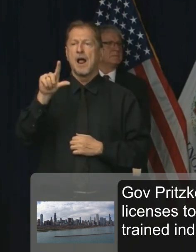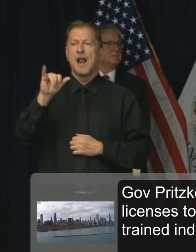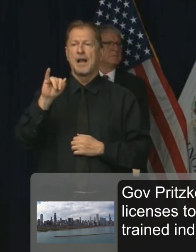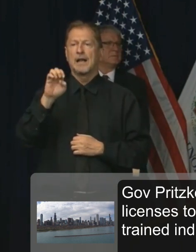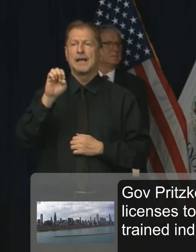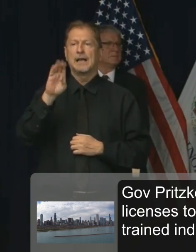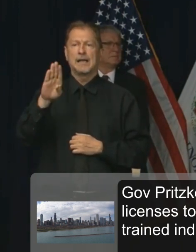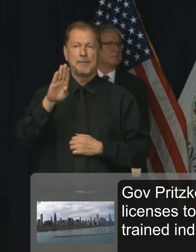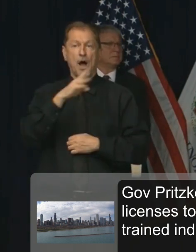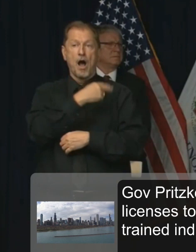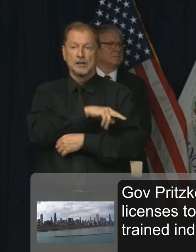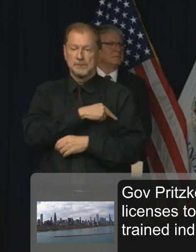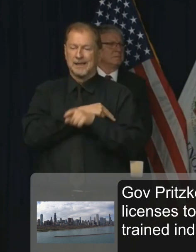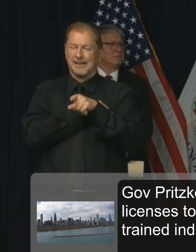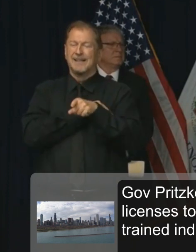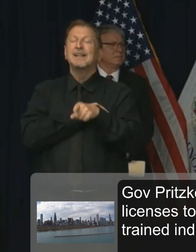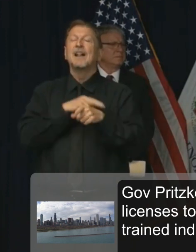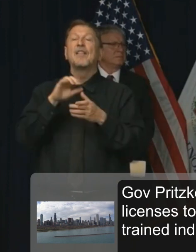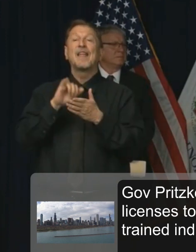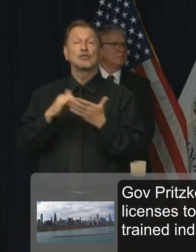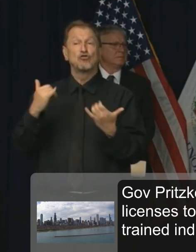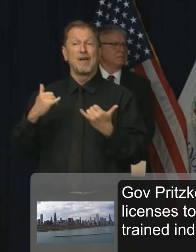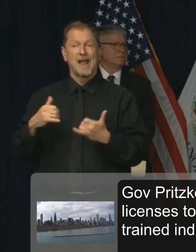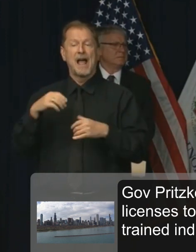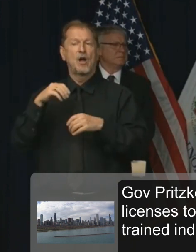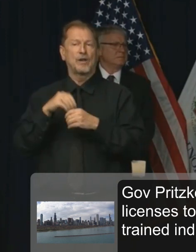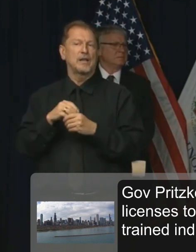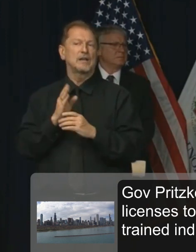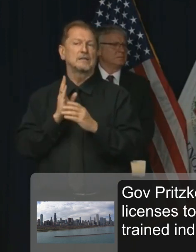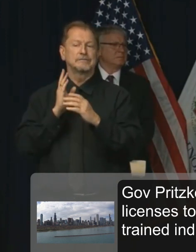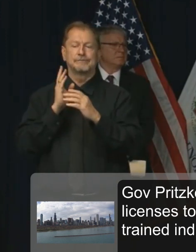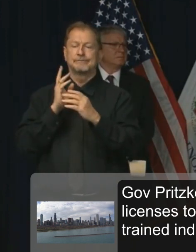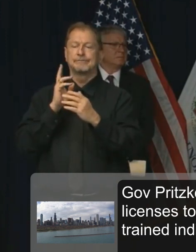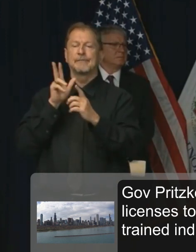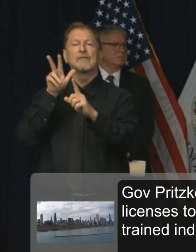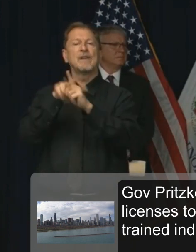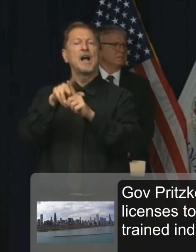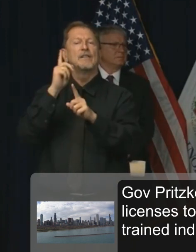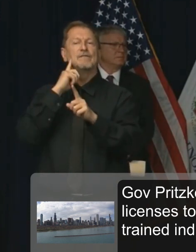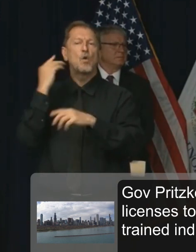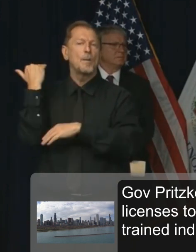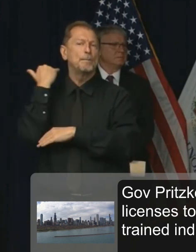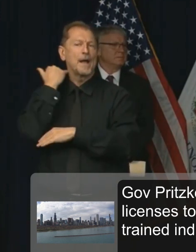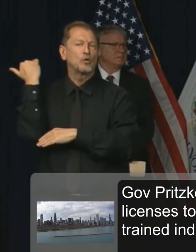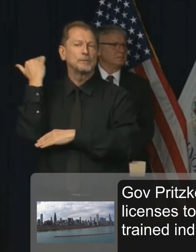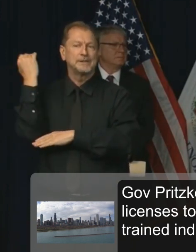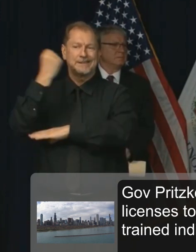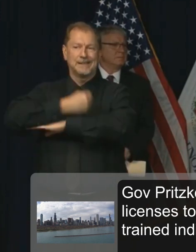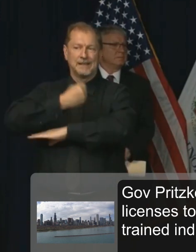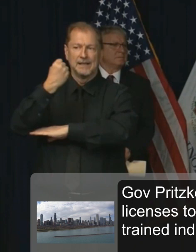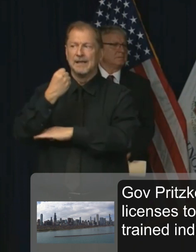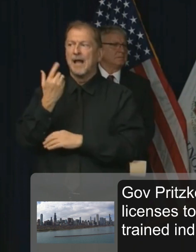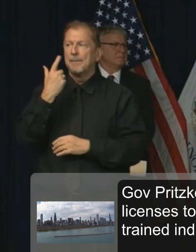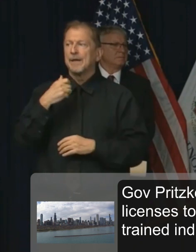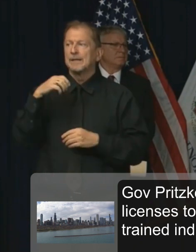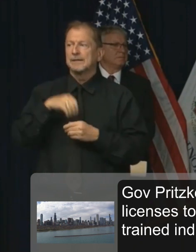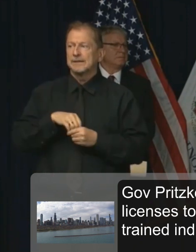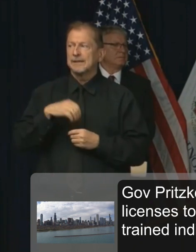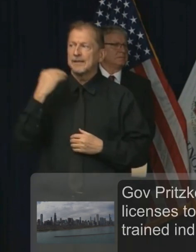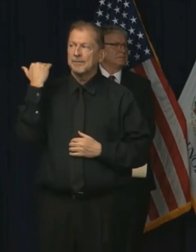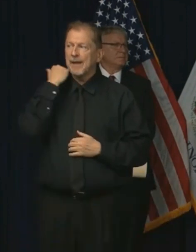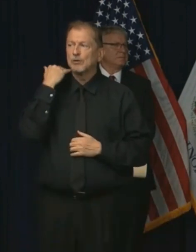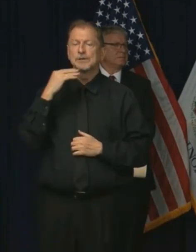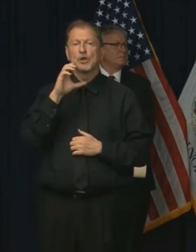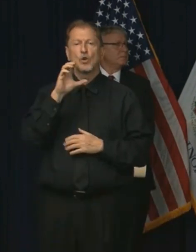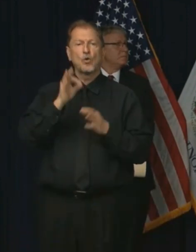facility that we would like to be able to look at, work with. But because it's in bankruptcy court, we